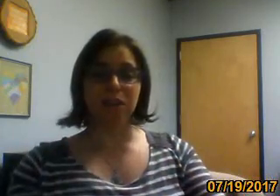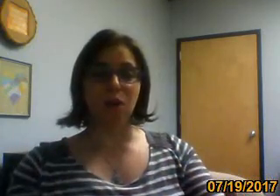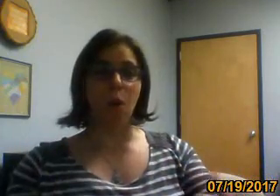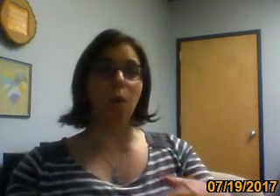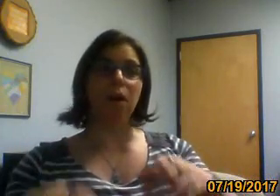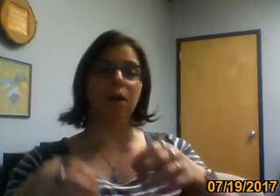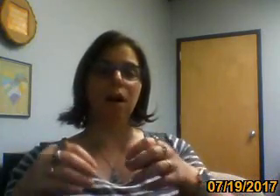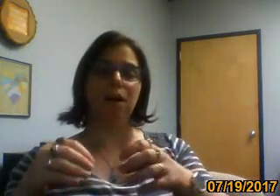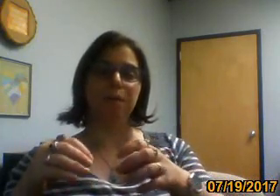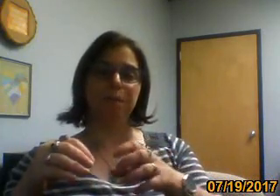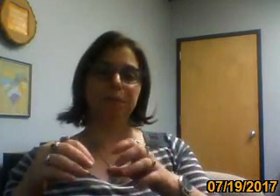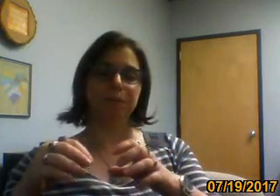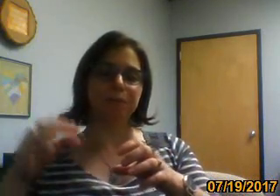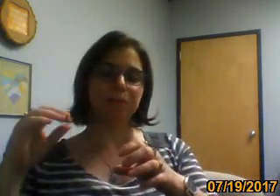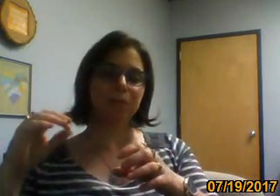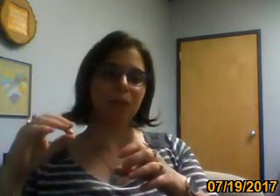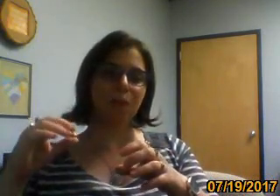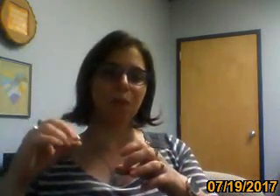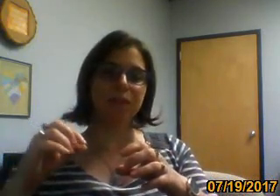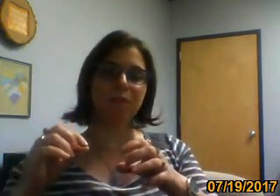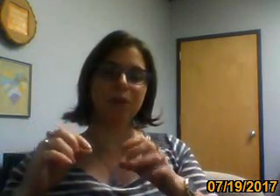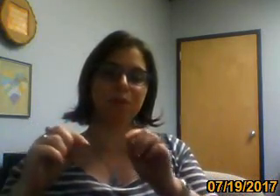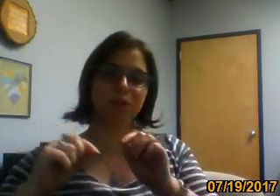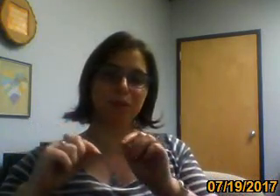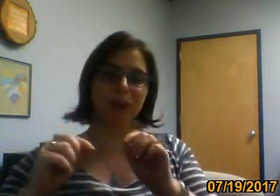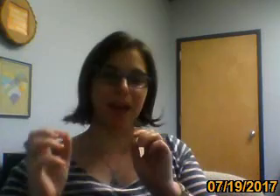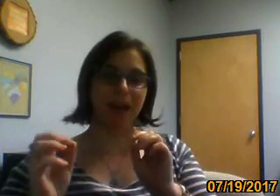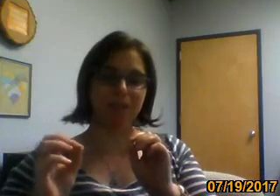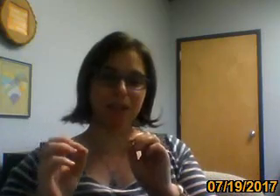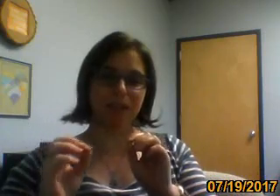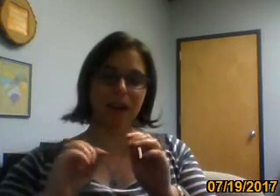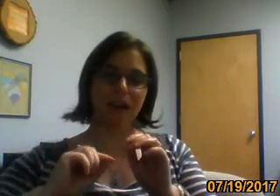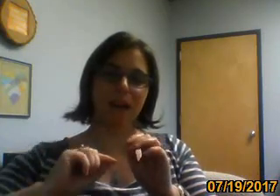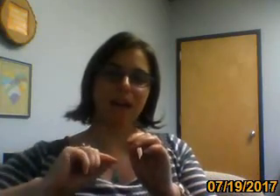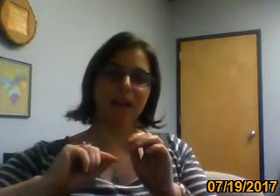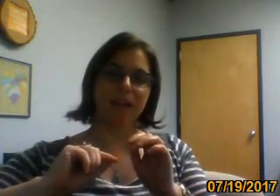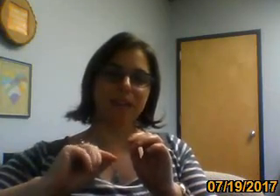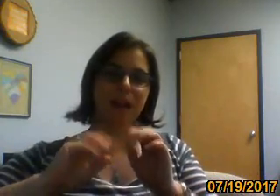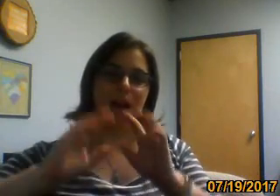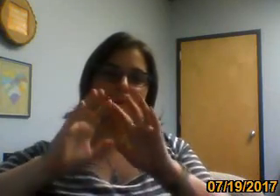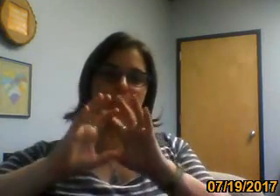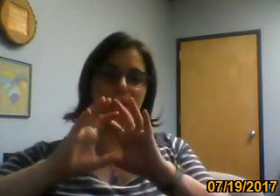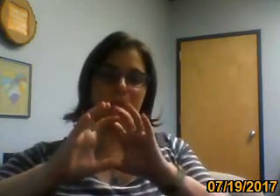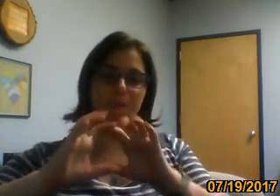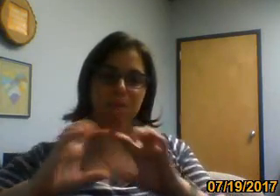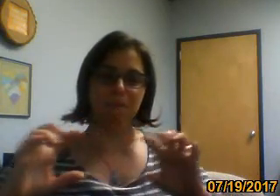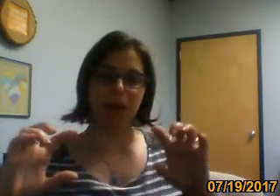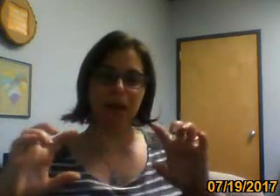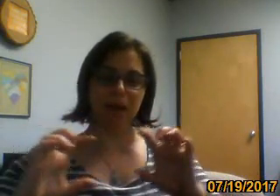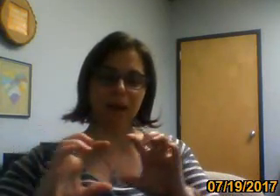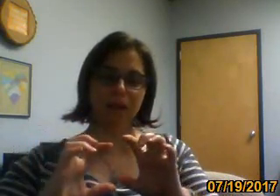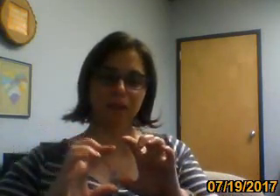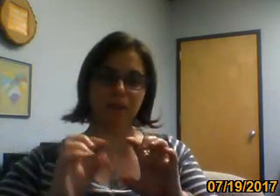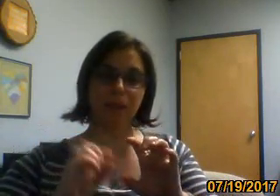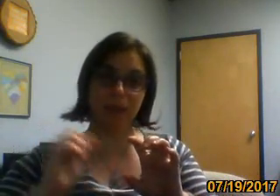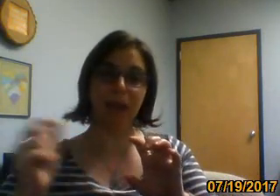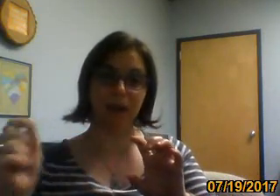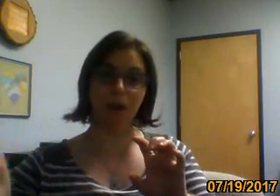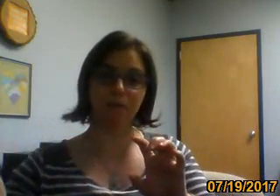box or, um, what some people do and I haven't done yet is, um, they make it so that they can